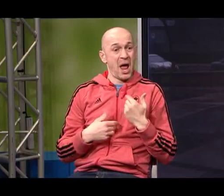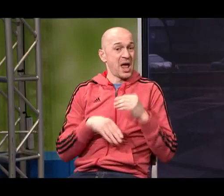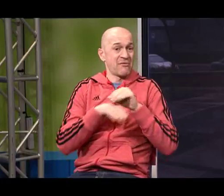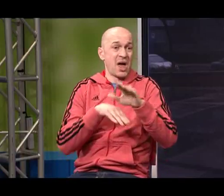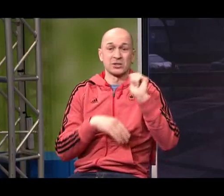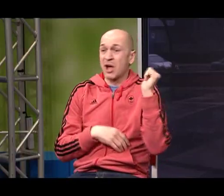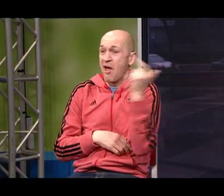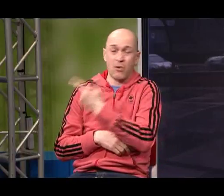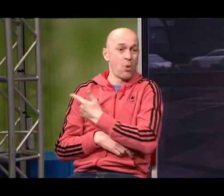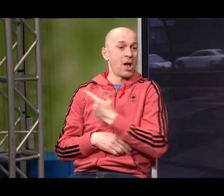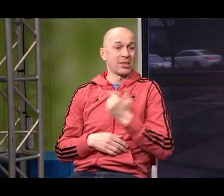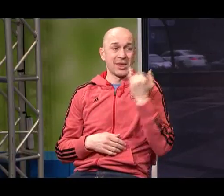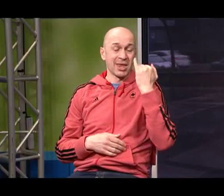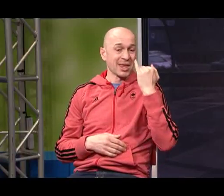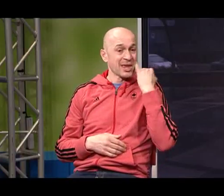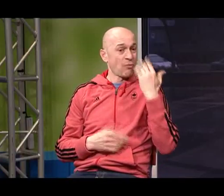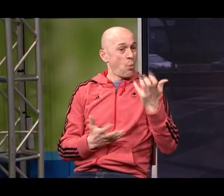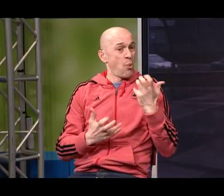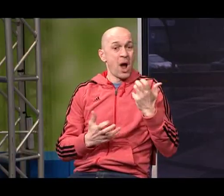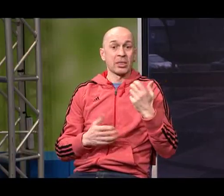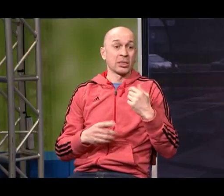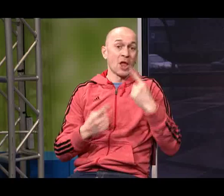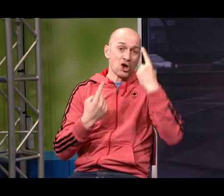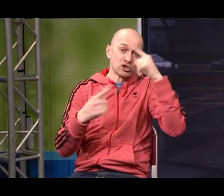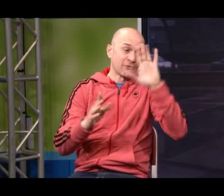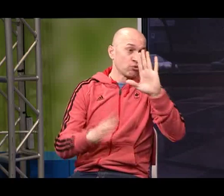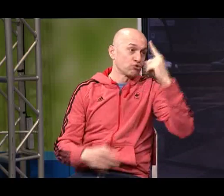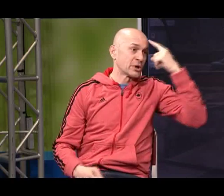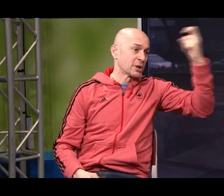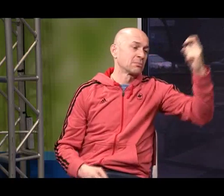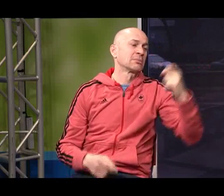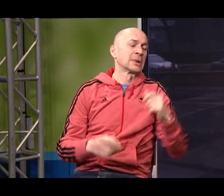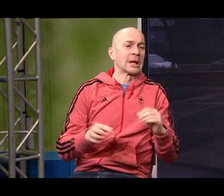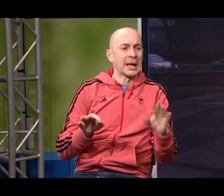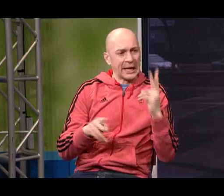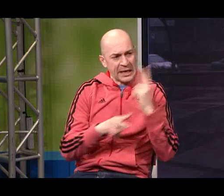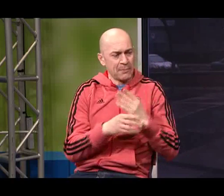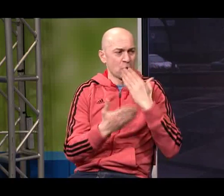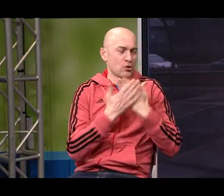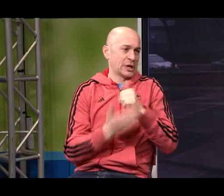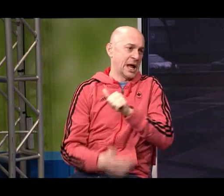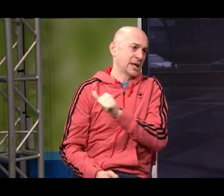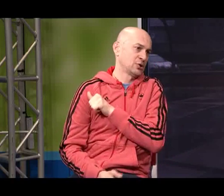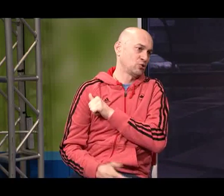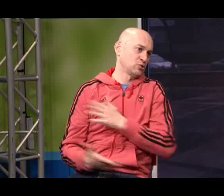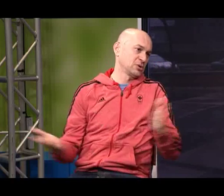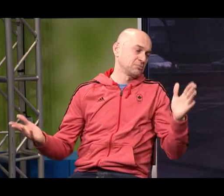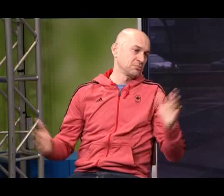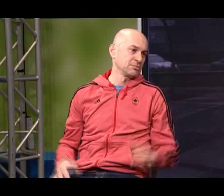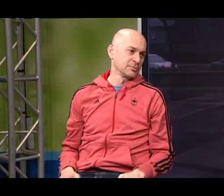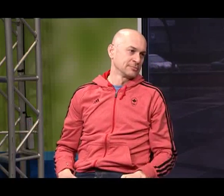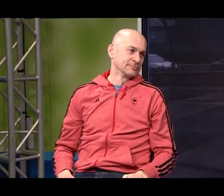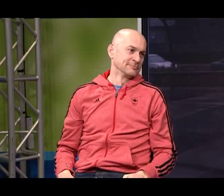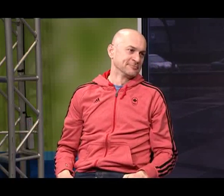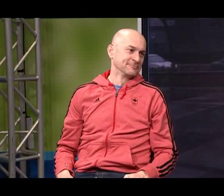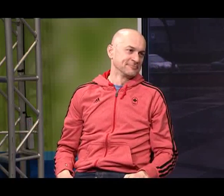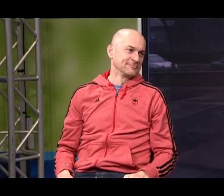I would say anyone to anyone who's interested in following their dream that they have to maintain that positive outlook